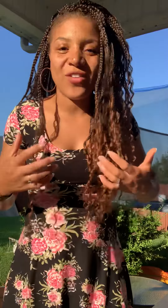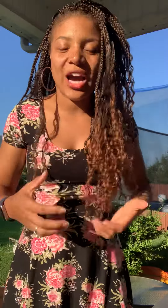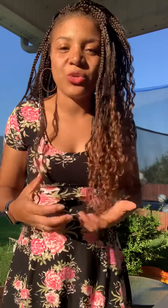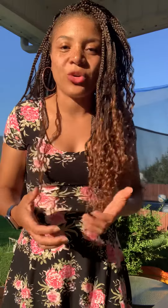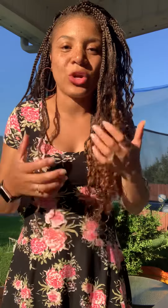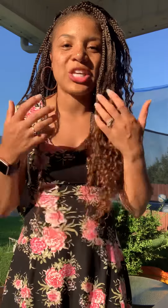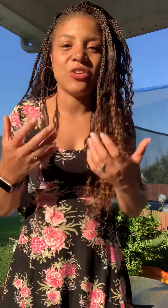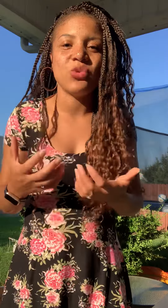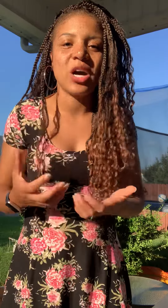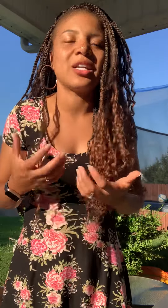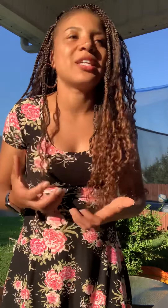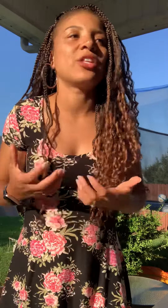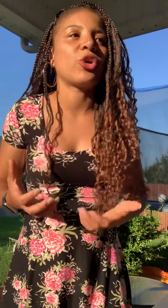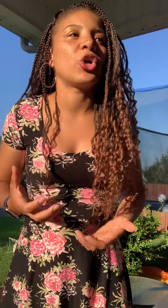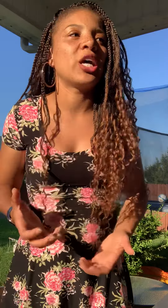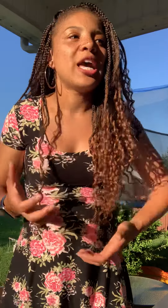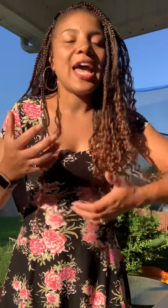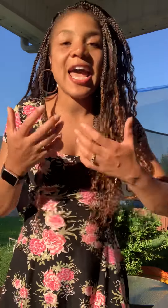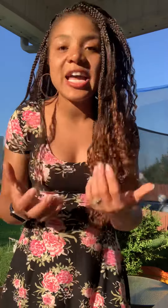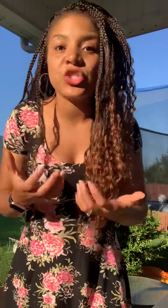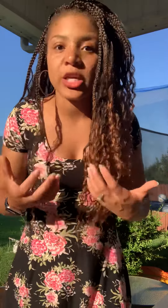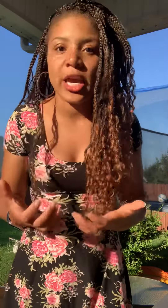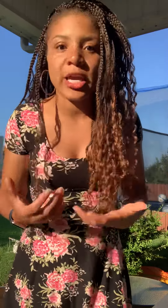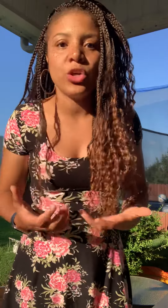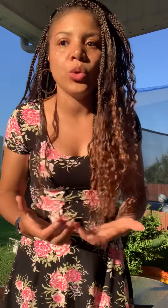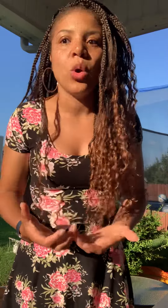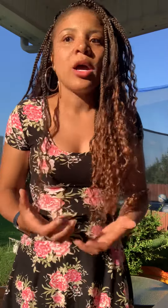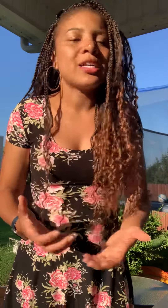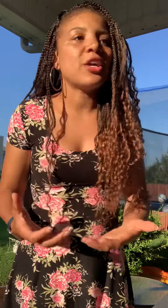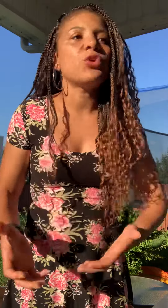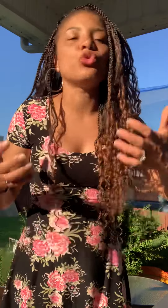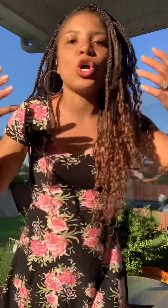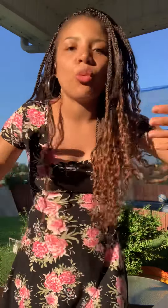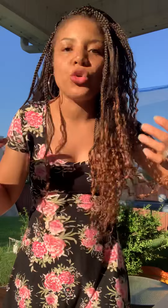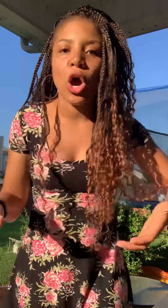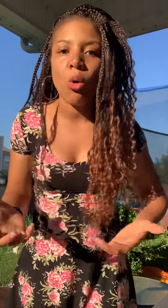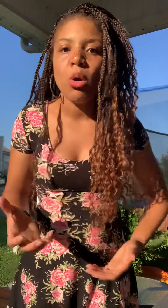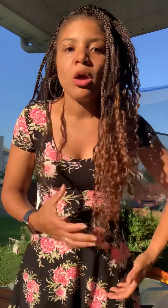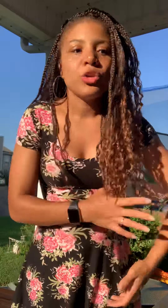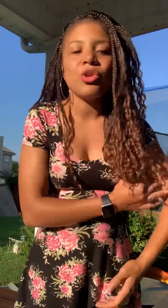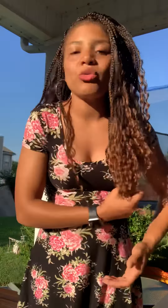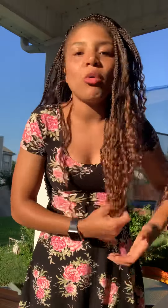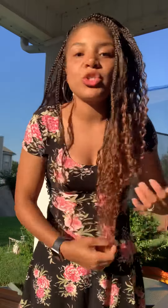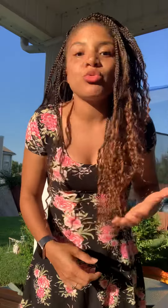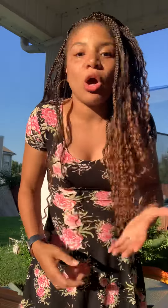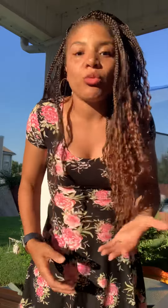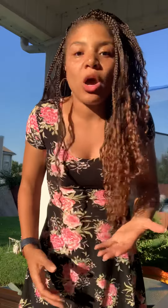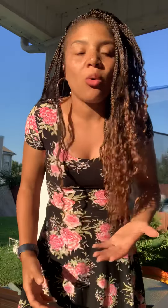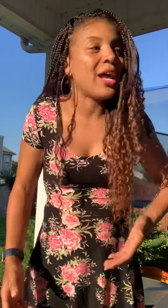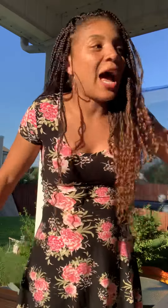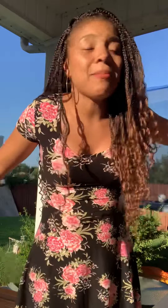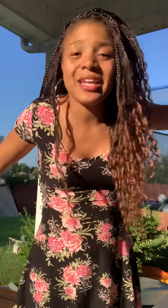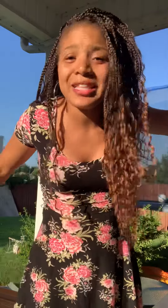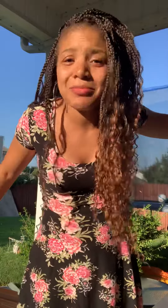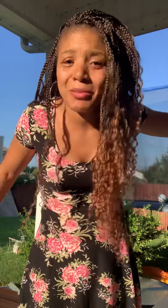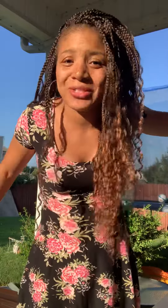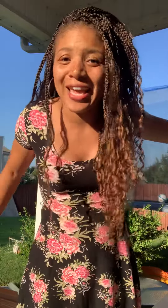value they're gonna give you content that are gonna educate you cuz if you don't know you don't know what you don't know and I'm getting these people to